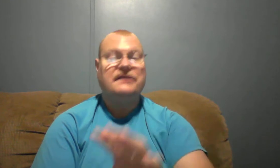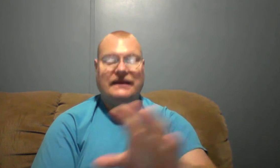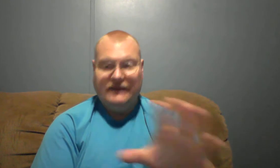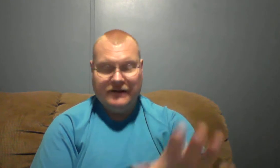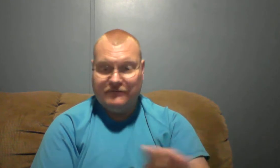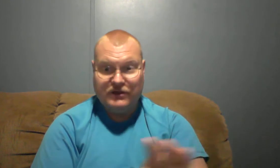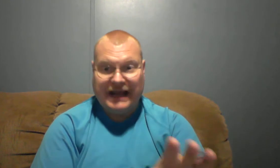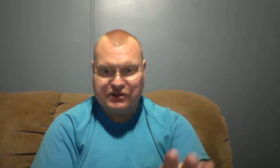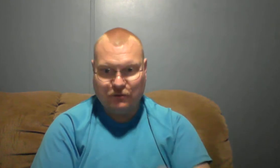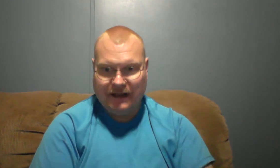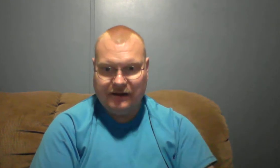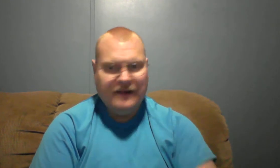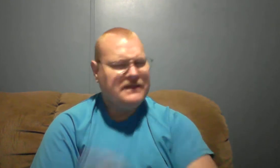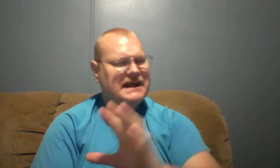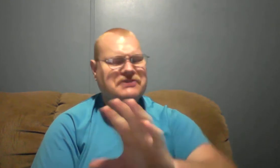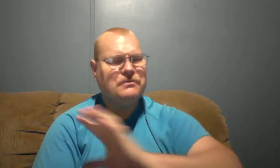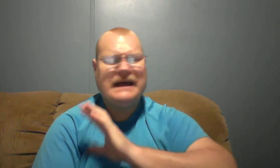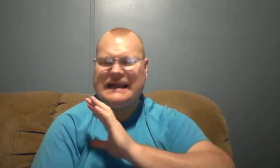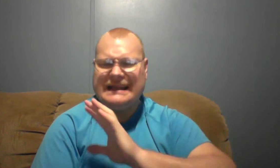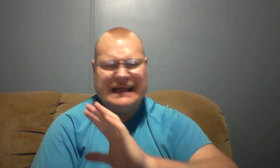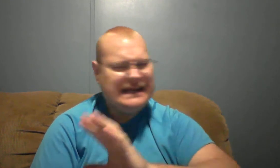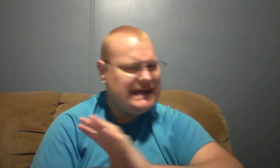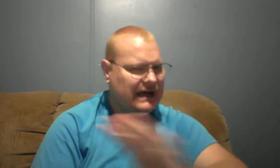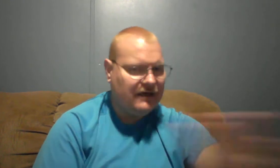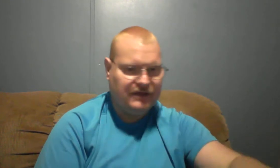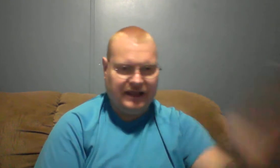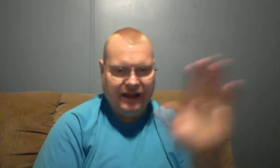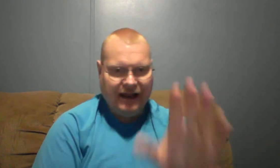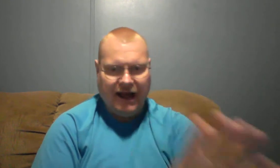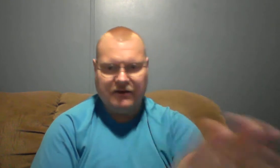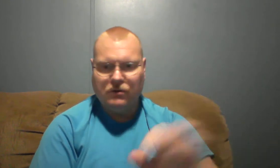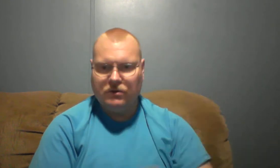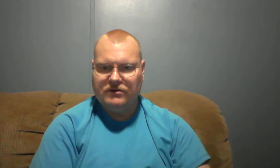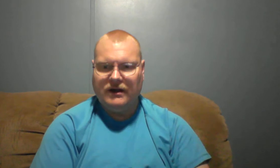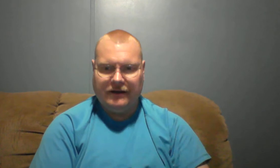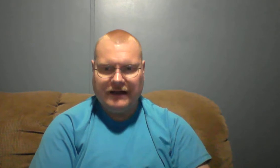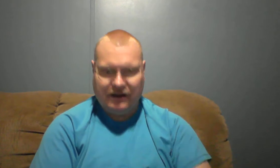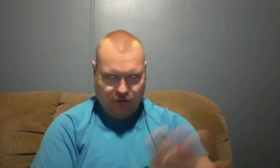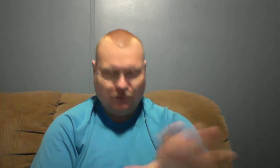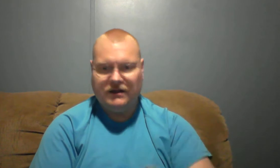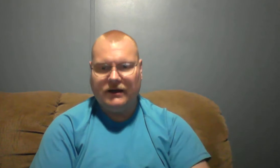nothing for the natural man. The natural man can get nothing out of the Word of God, out of the Word of God.